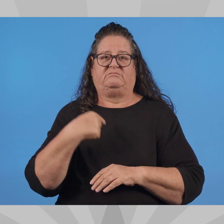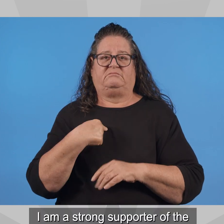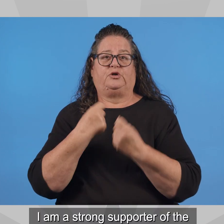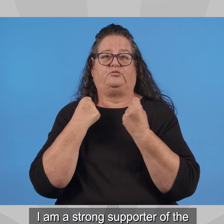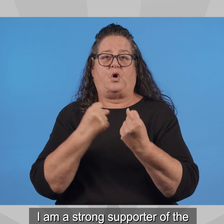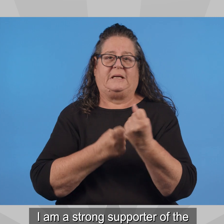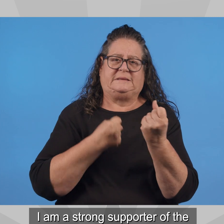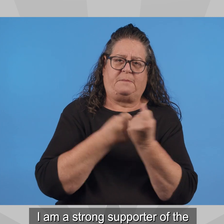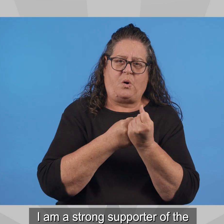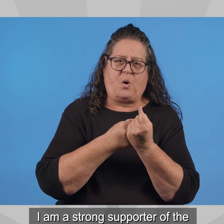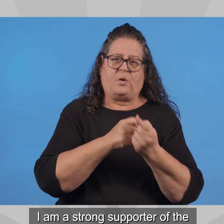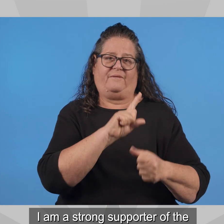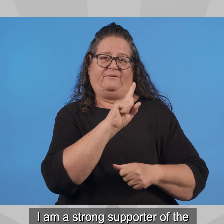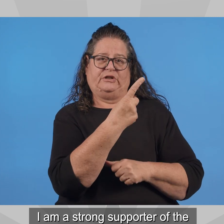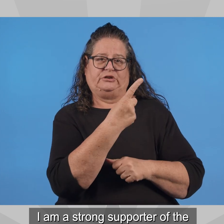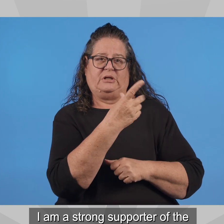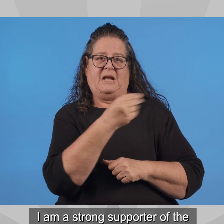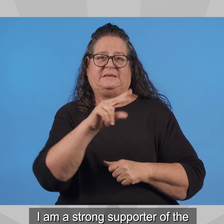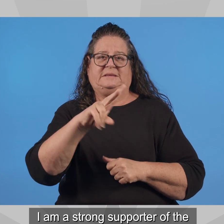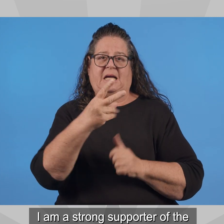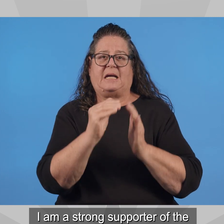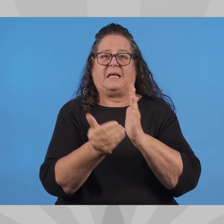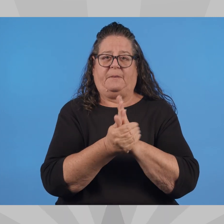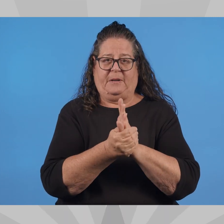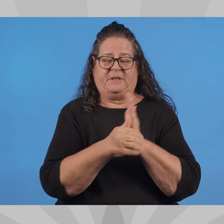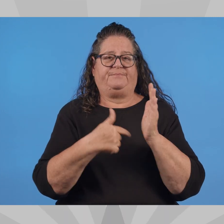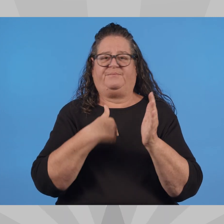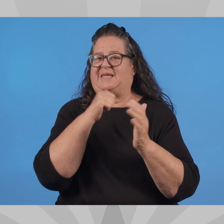I am a strong supporter of the First and Second Amendments.